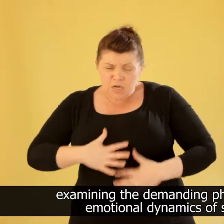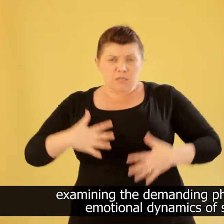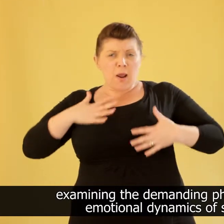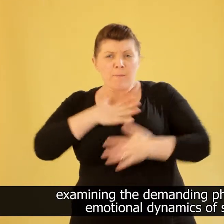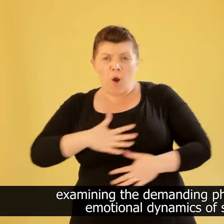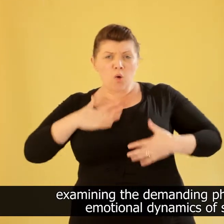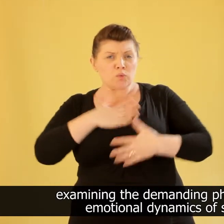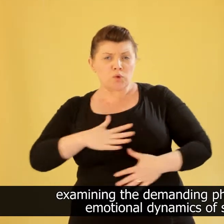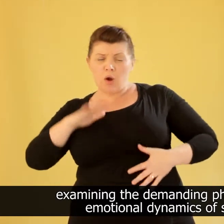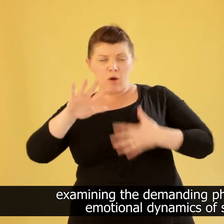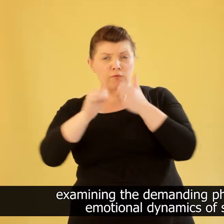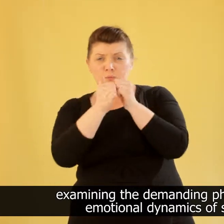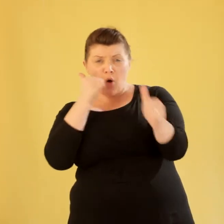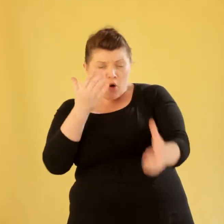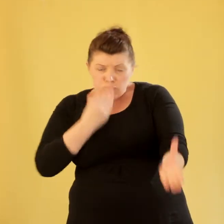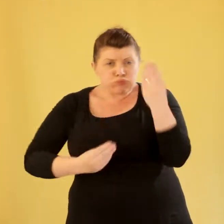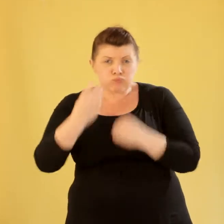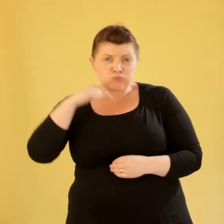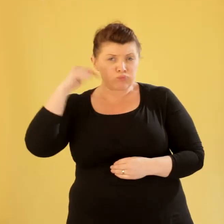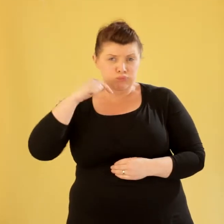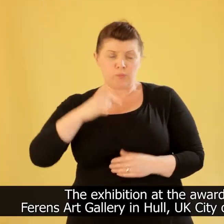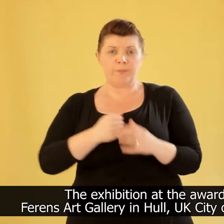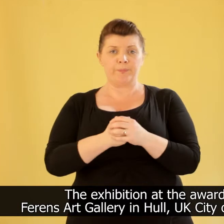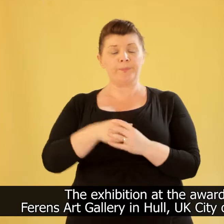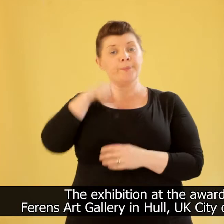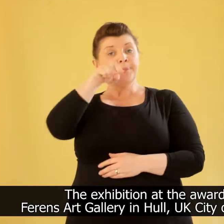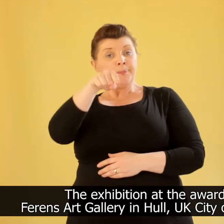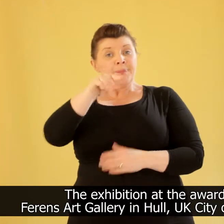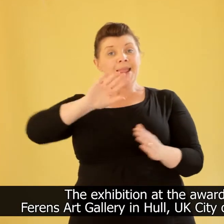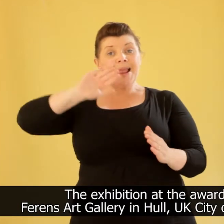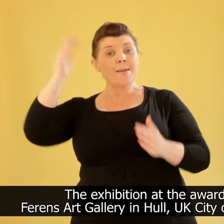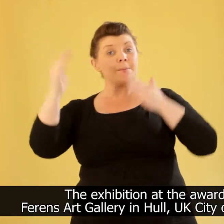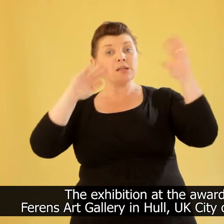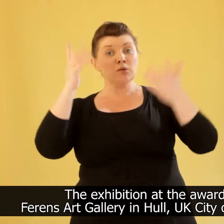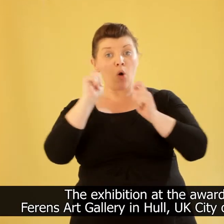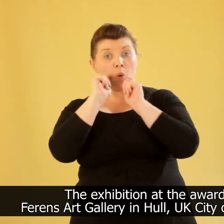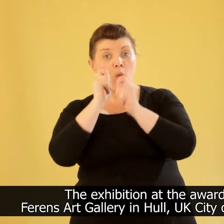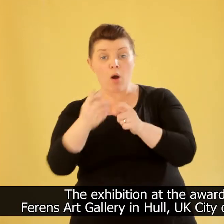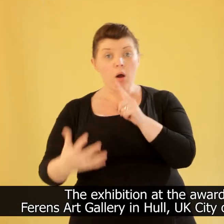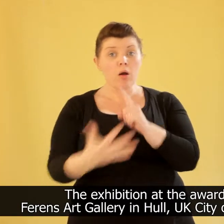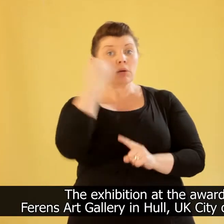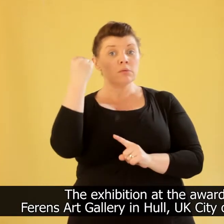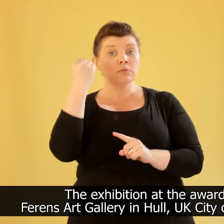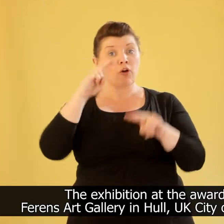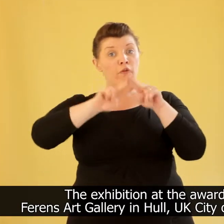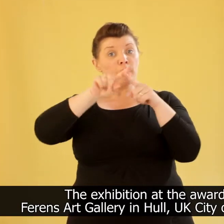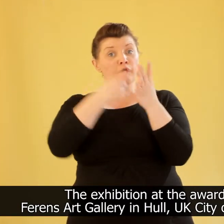dynamics of sport. The exhibition at the award-winning Ferren's Art Gallery in Hull,